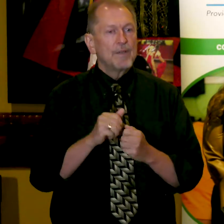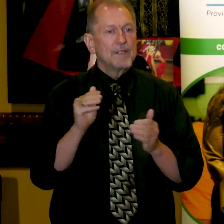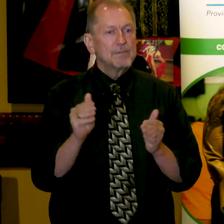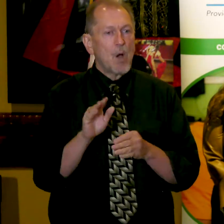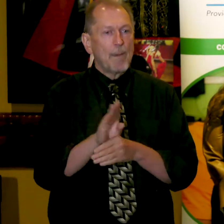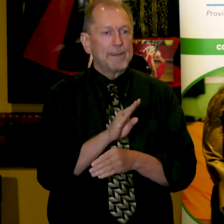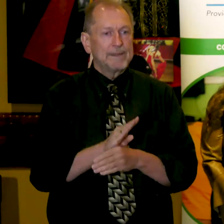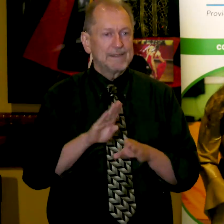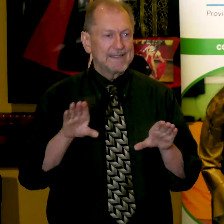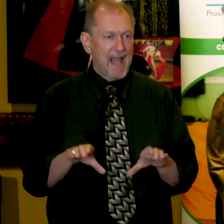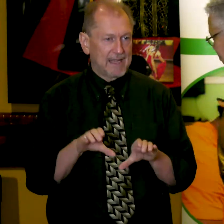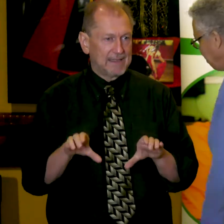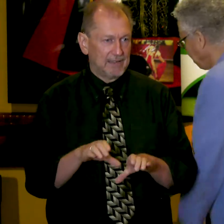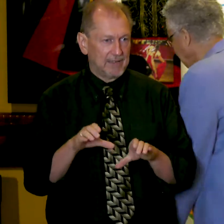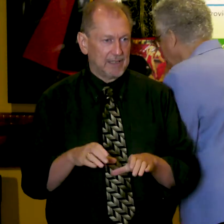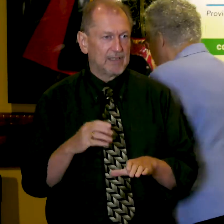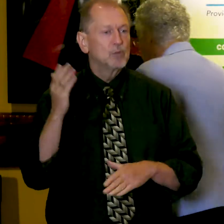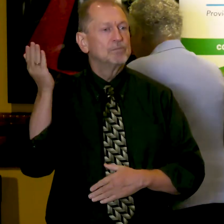activities.